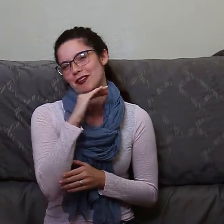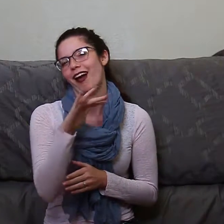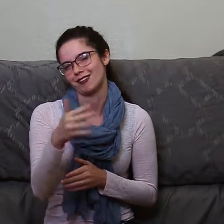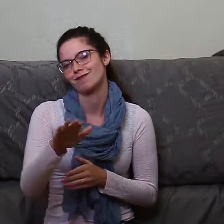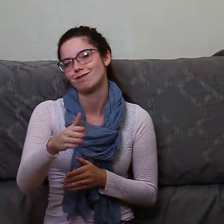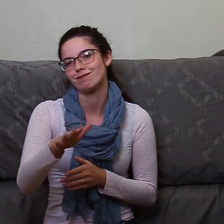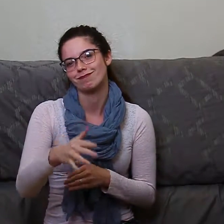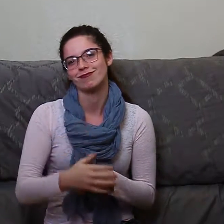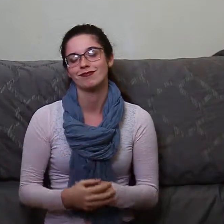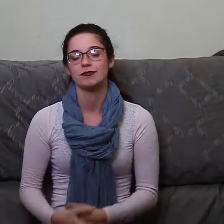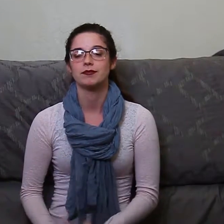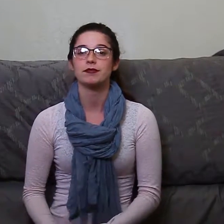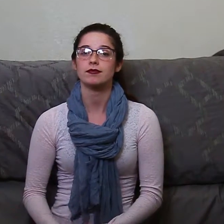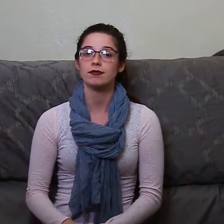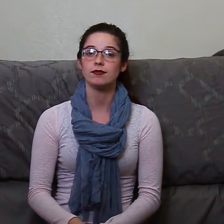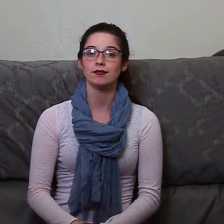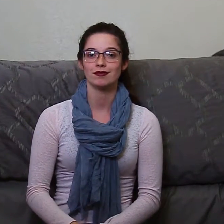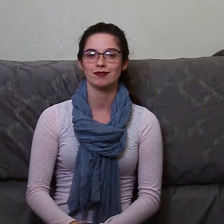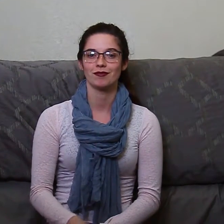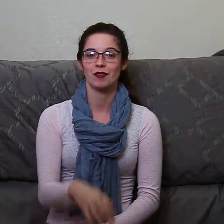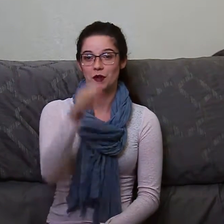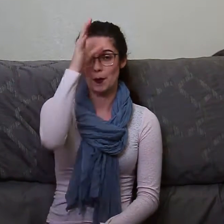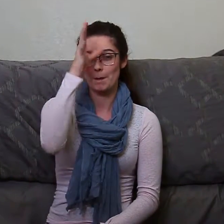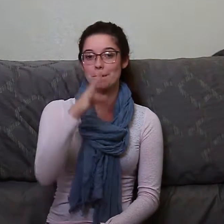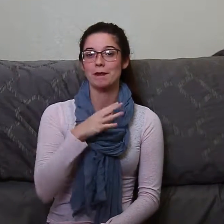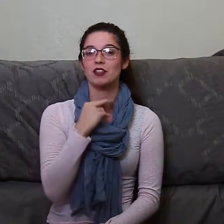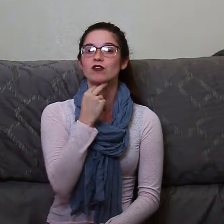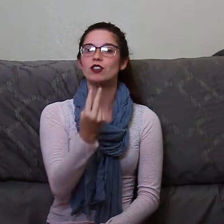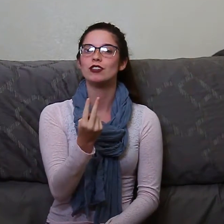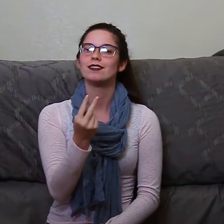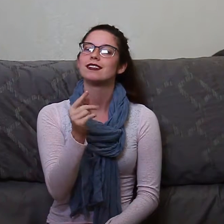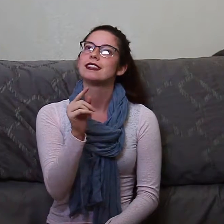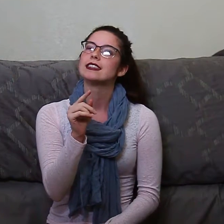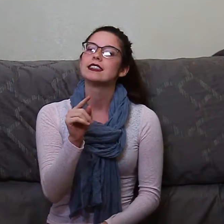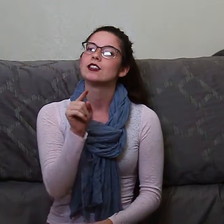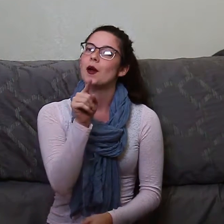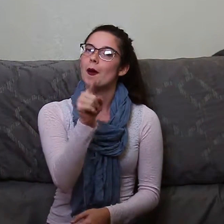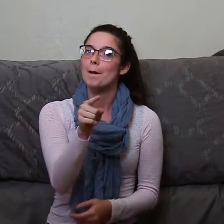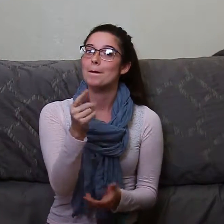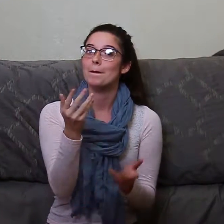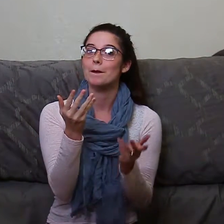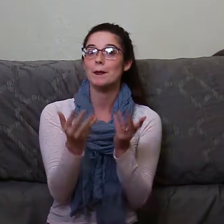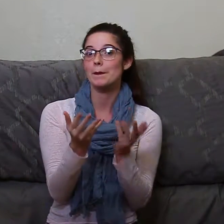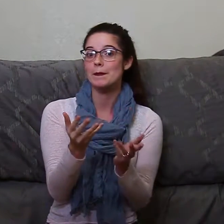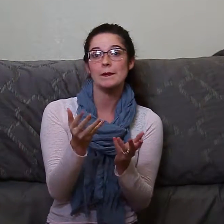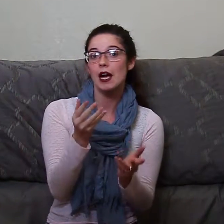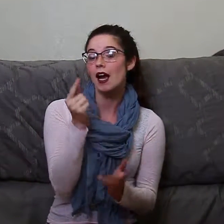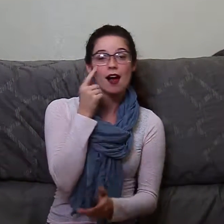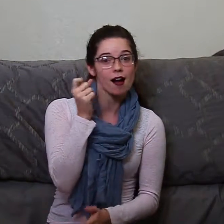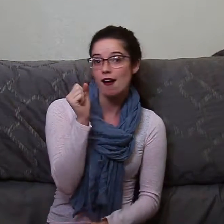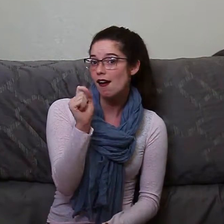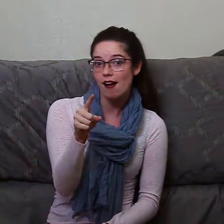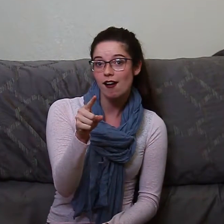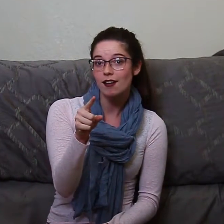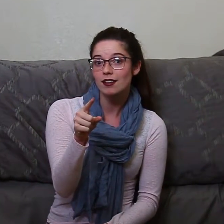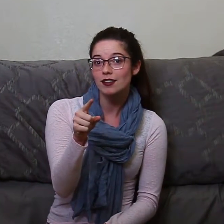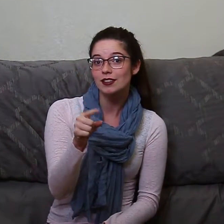realize it, but subconsciously, you can kind of tell when styles are shifting. You may not think that what you have on is dated,